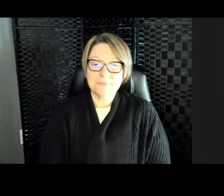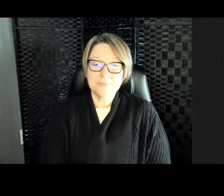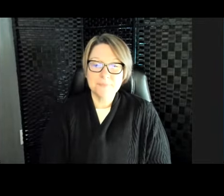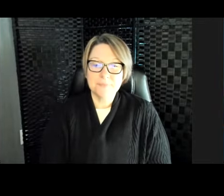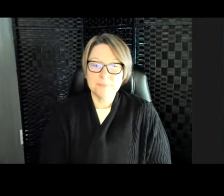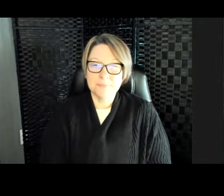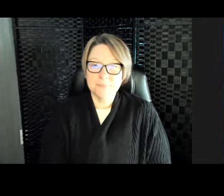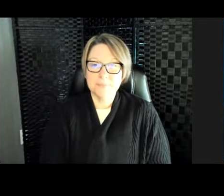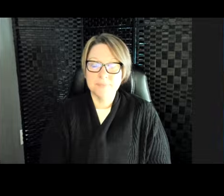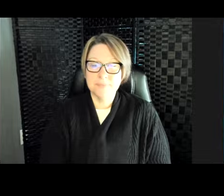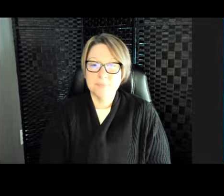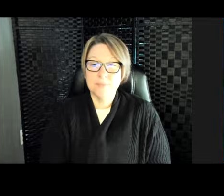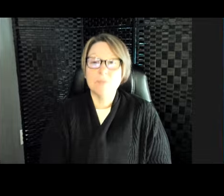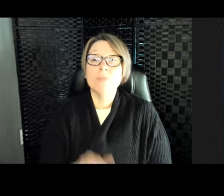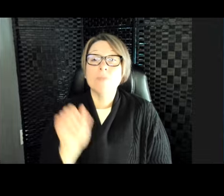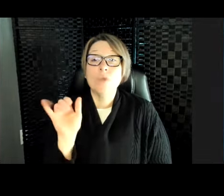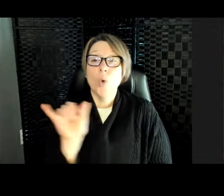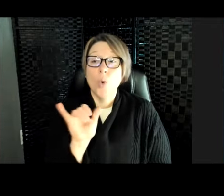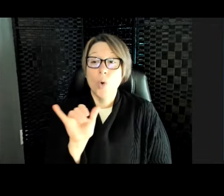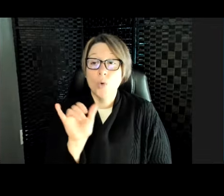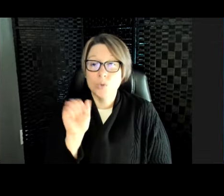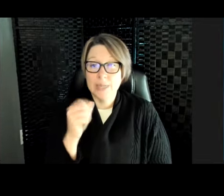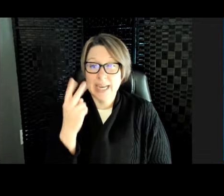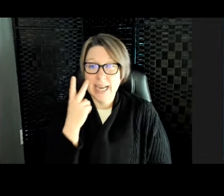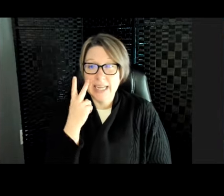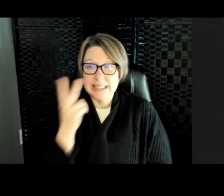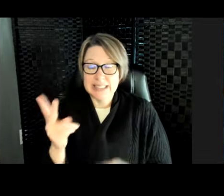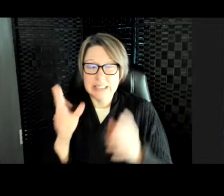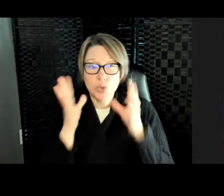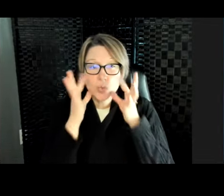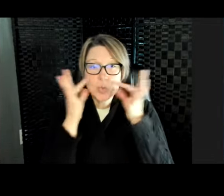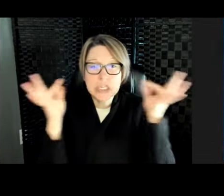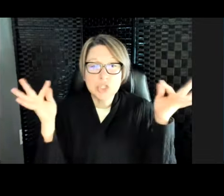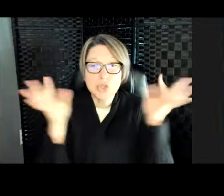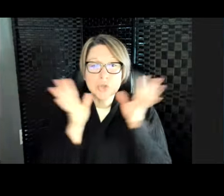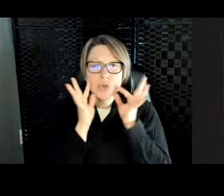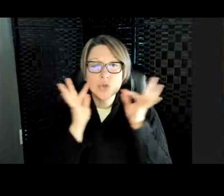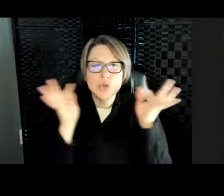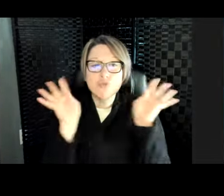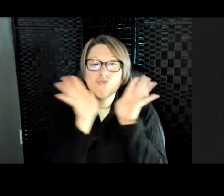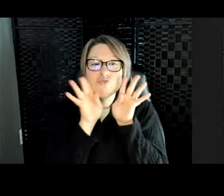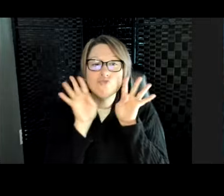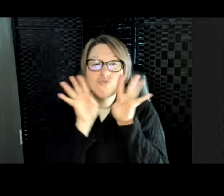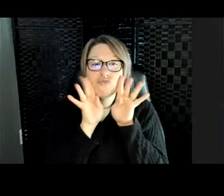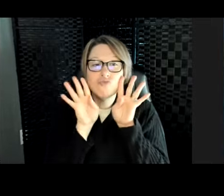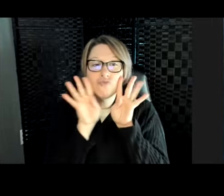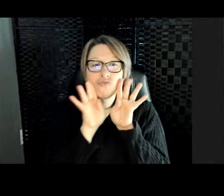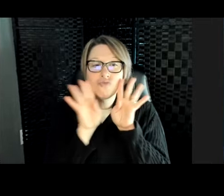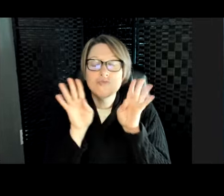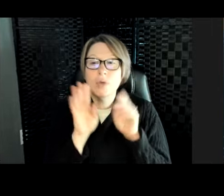You can also see his really big whiskers. Those whiskers will shake when other animals move through the water